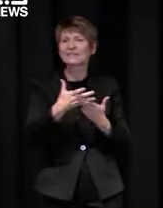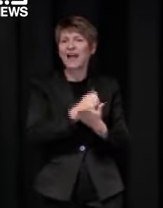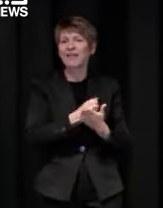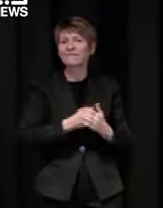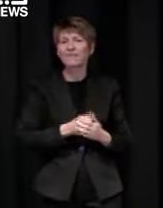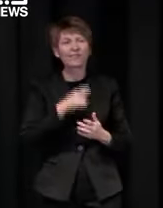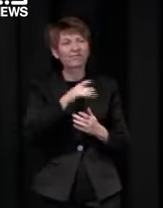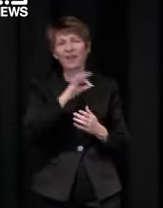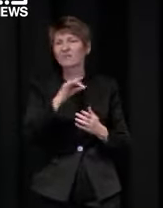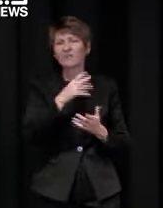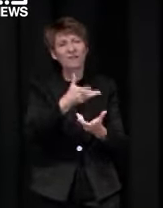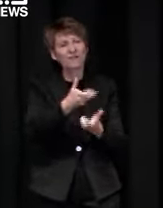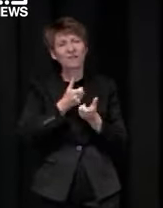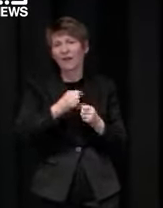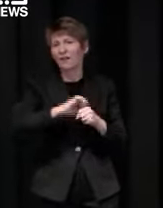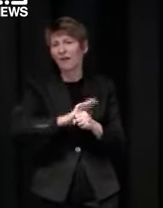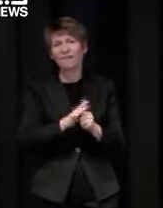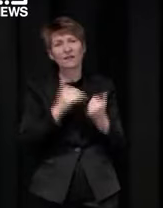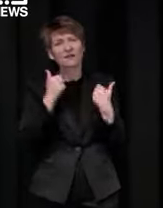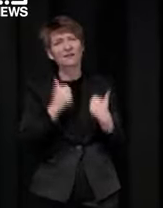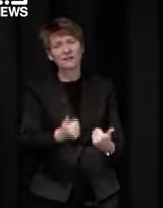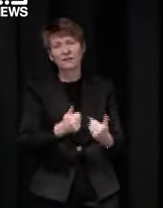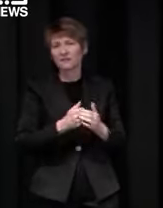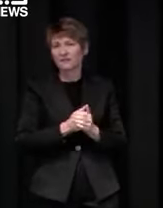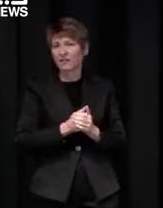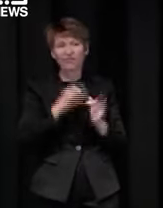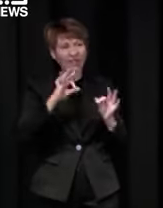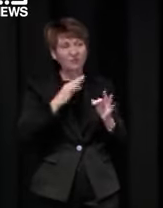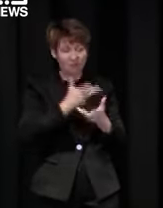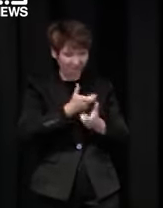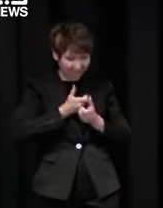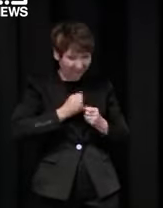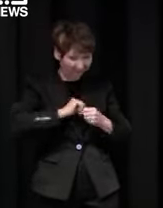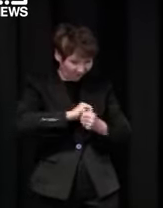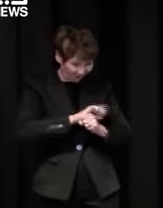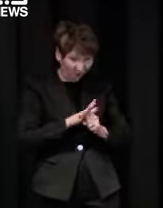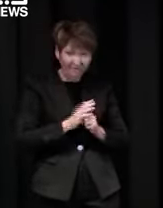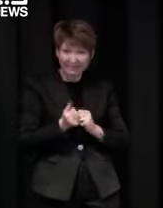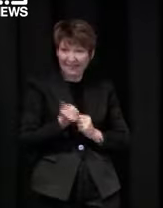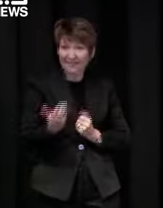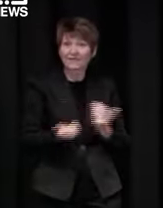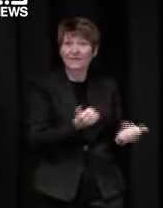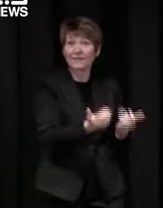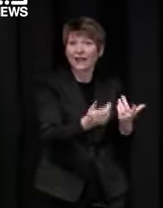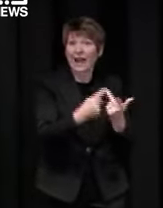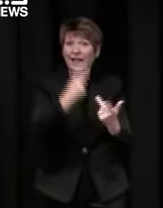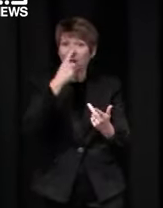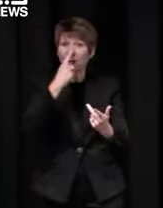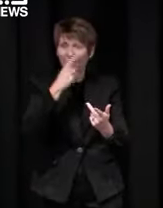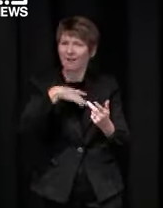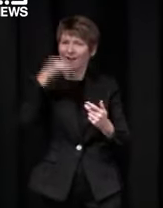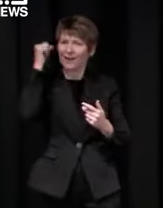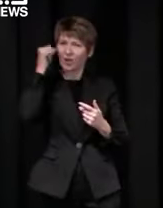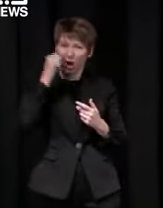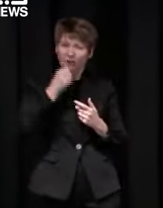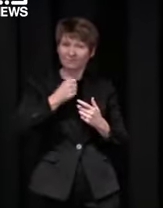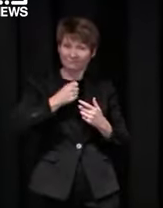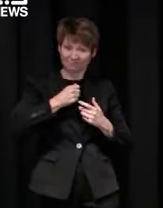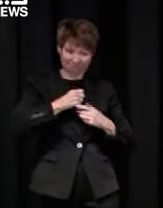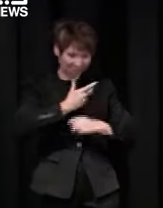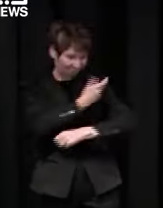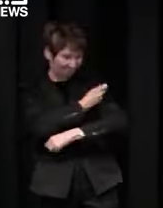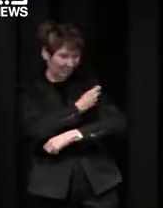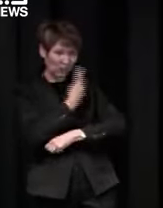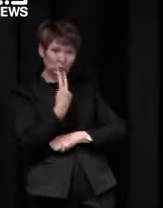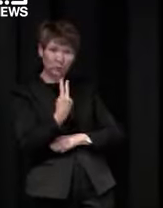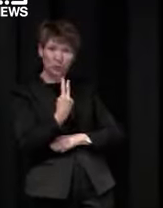to others so these trials are a really important step along the way they will be starting pretty soon and I'd encourage